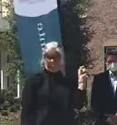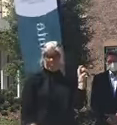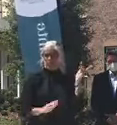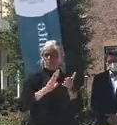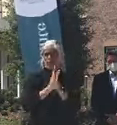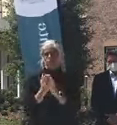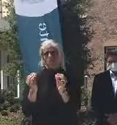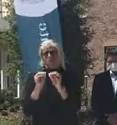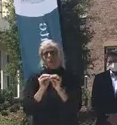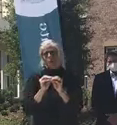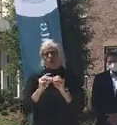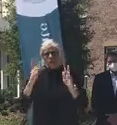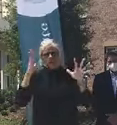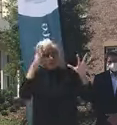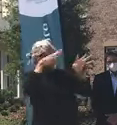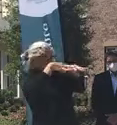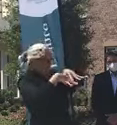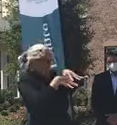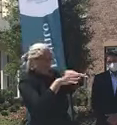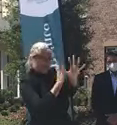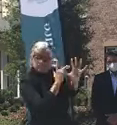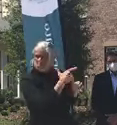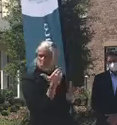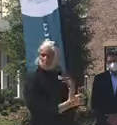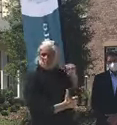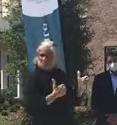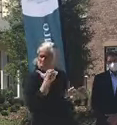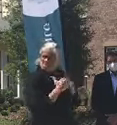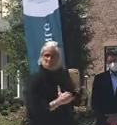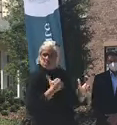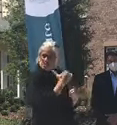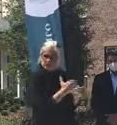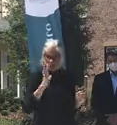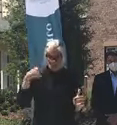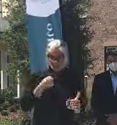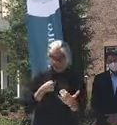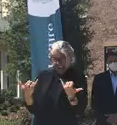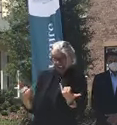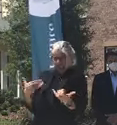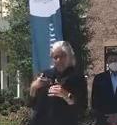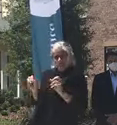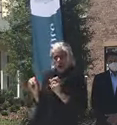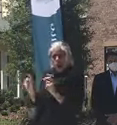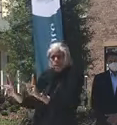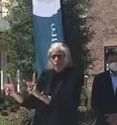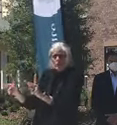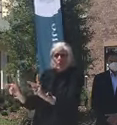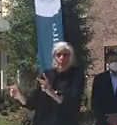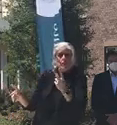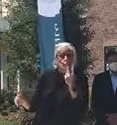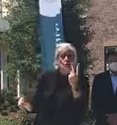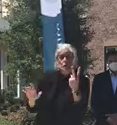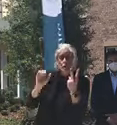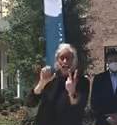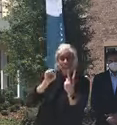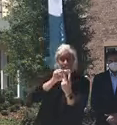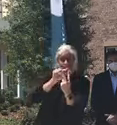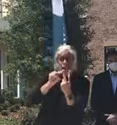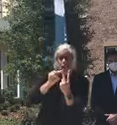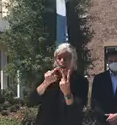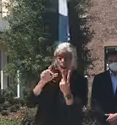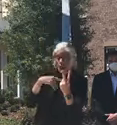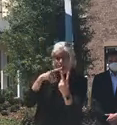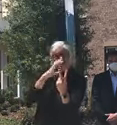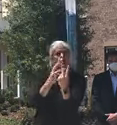that we have the opportunity to make sure that two cases don't become 20, that five don't become